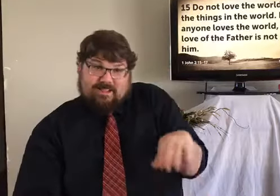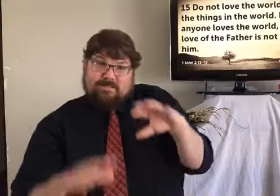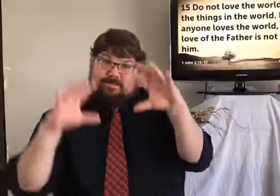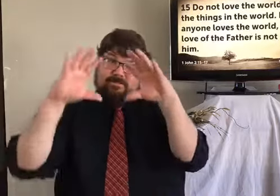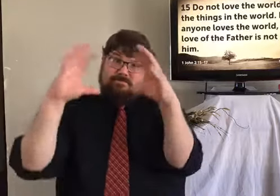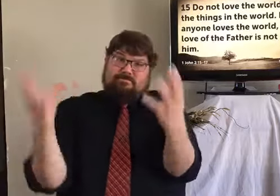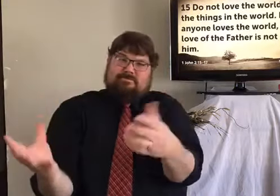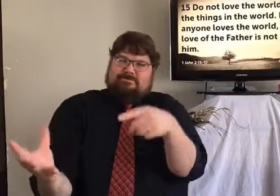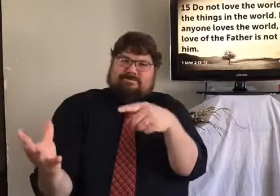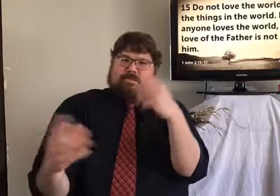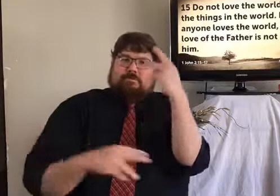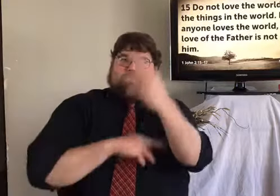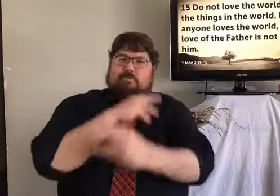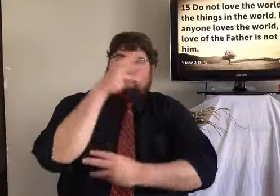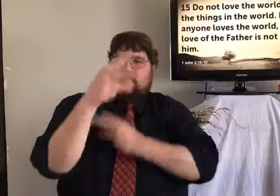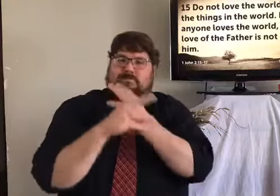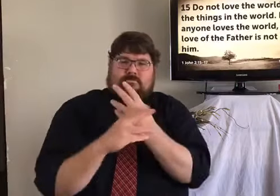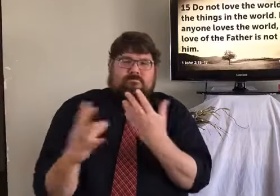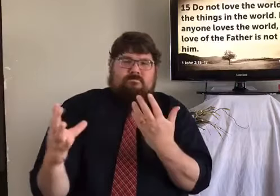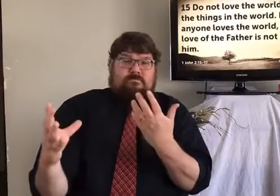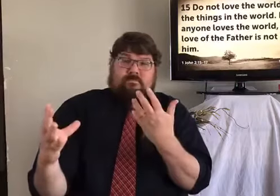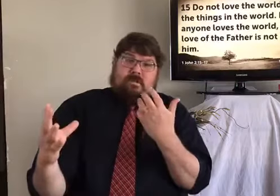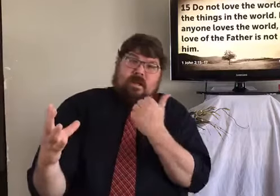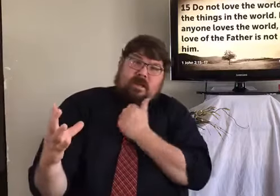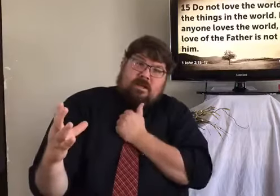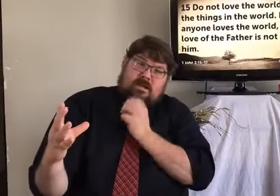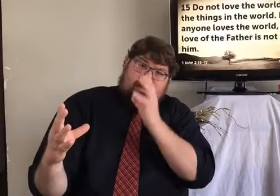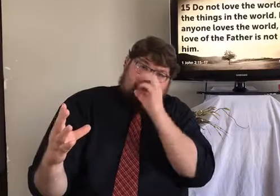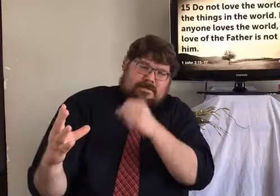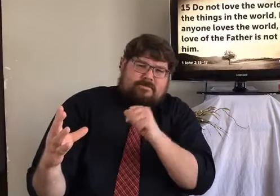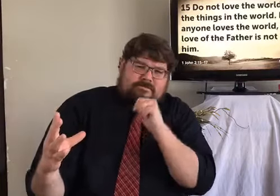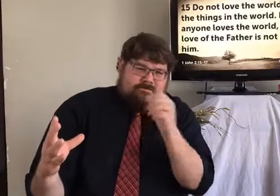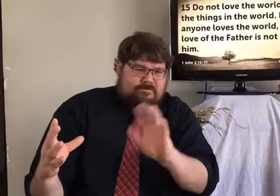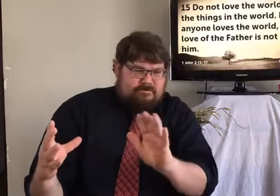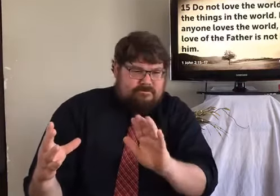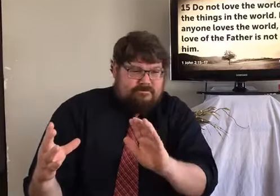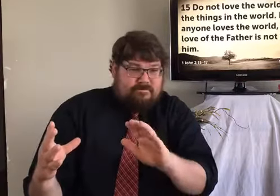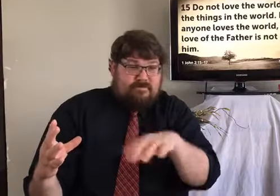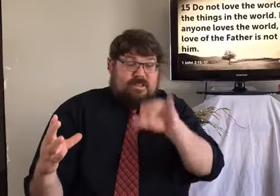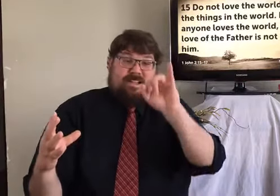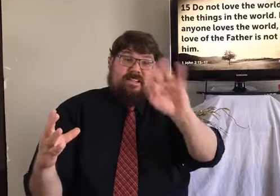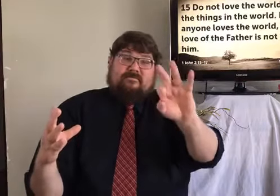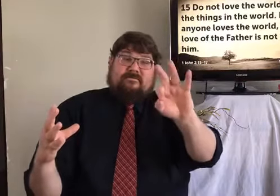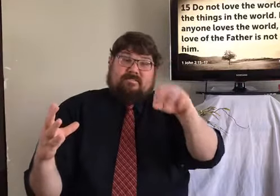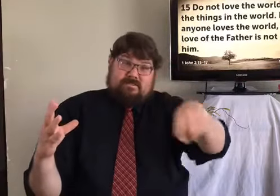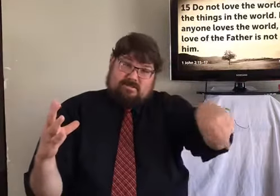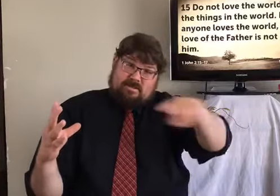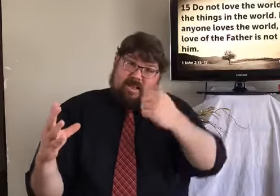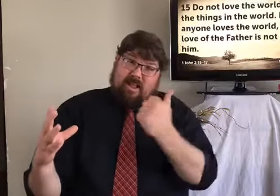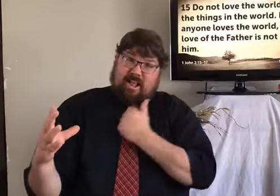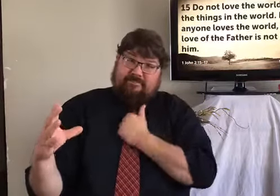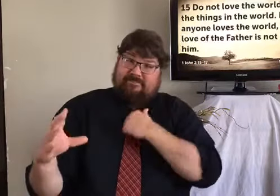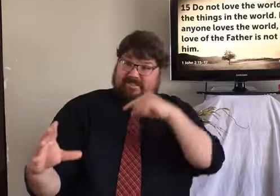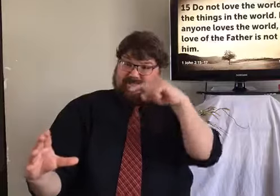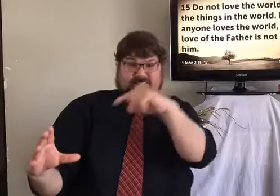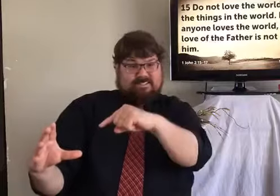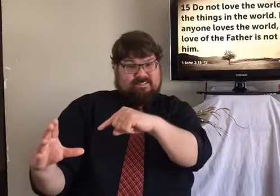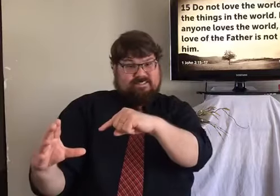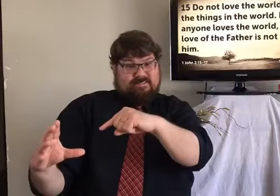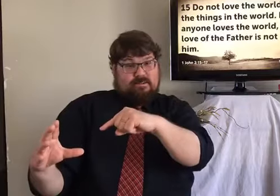behavior, its separation from God. If you love that, anything of the world, the love of the Father.